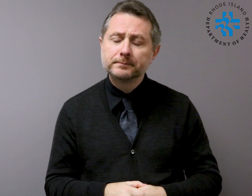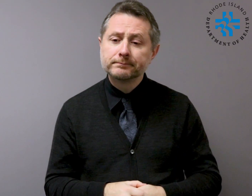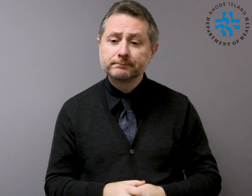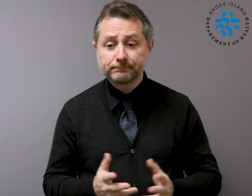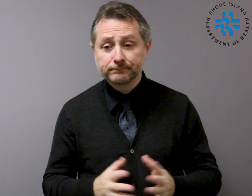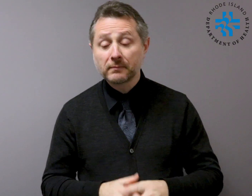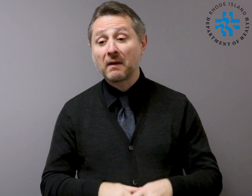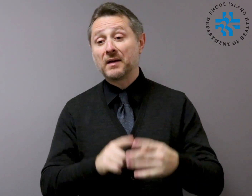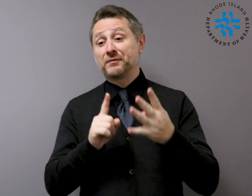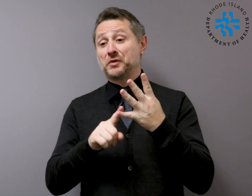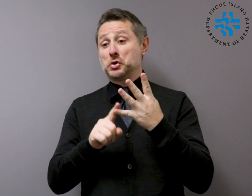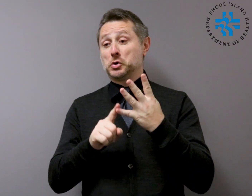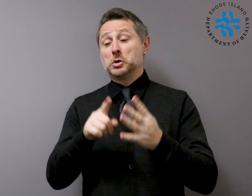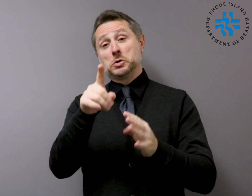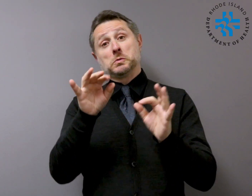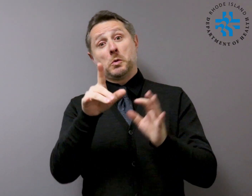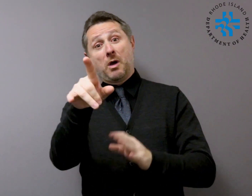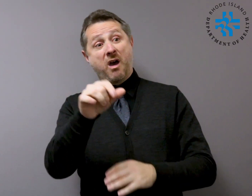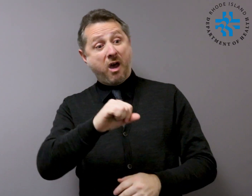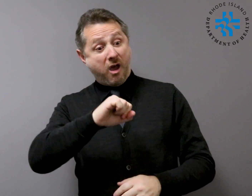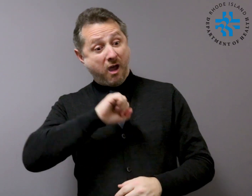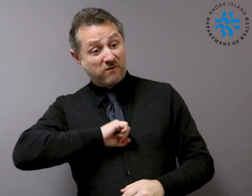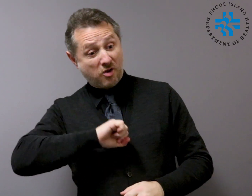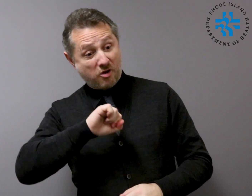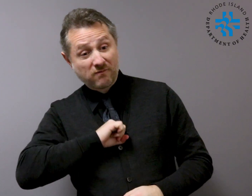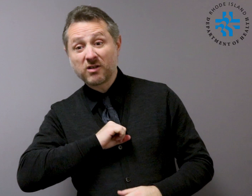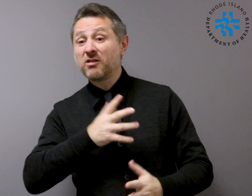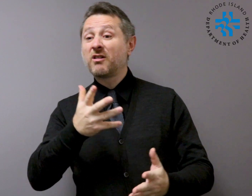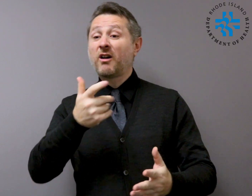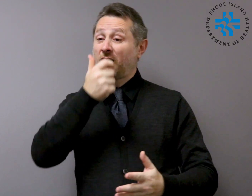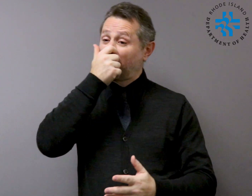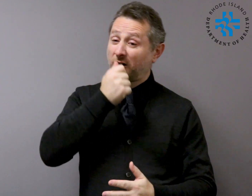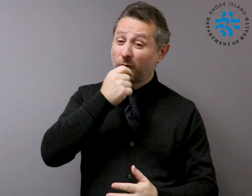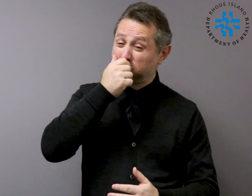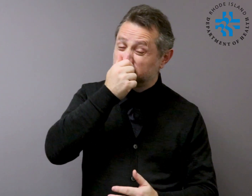Cover your cough or sneeze with your elbow or a tissue, then throw the tissue in the trash.